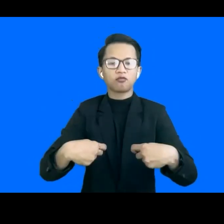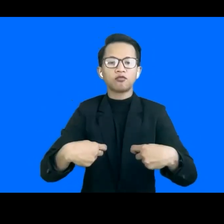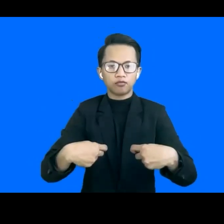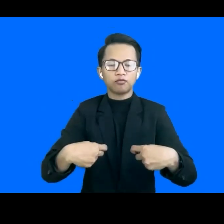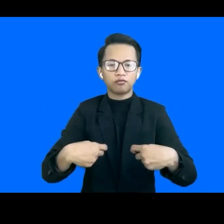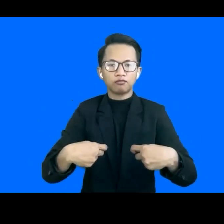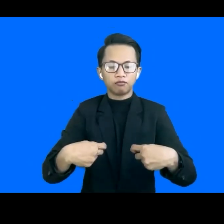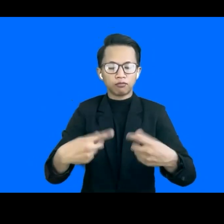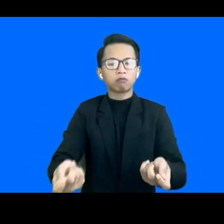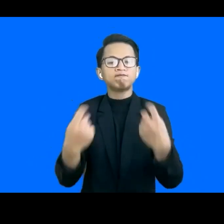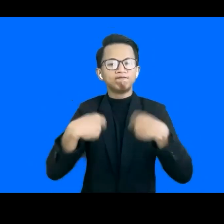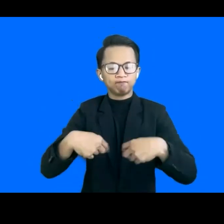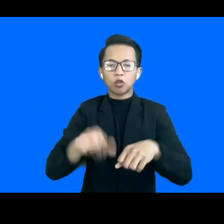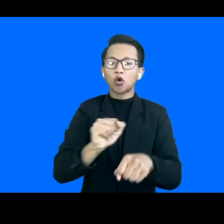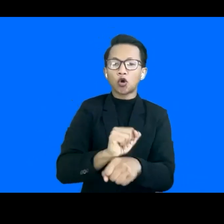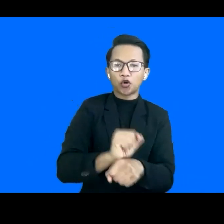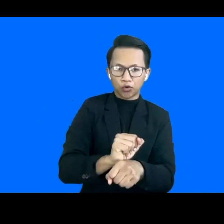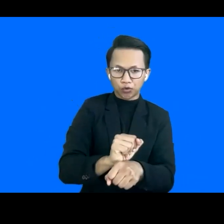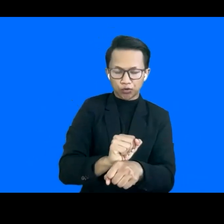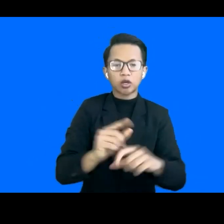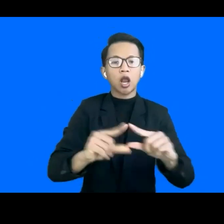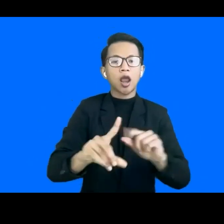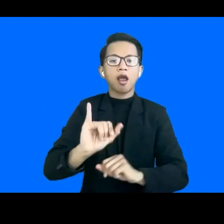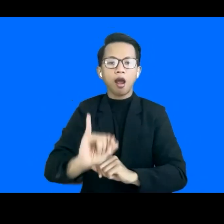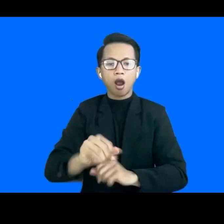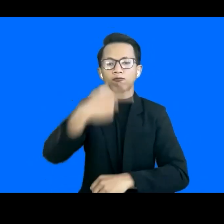of people with disabilities to work as AI trainer